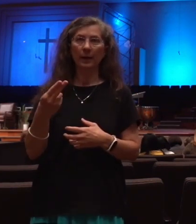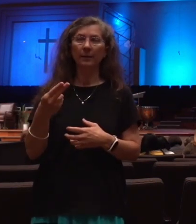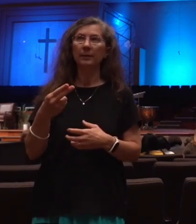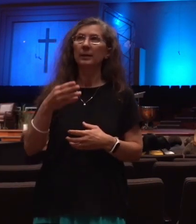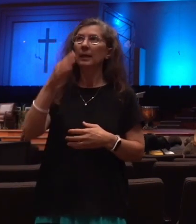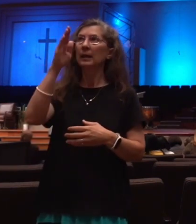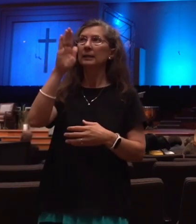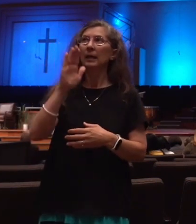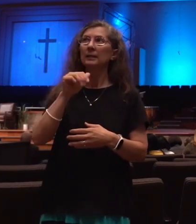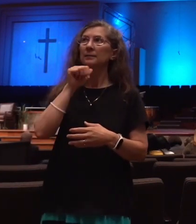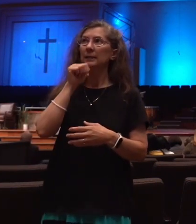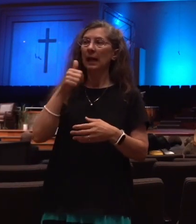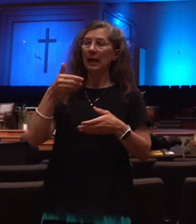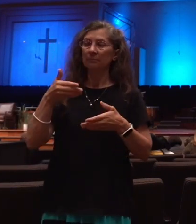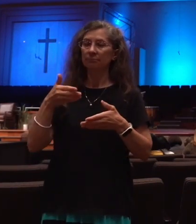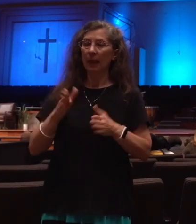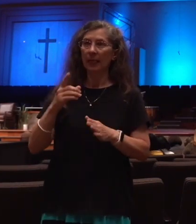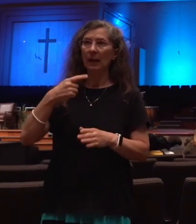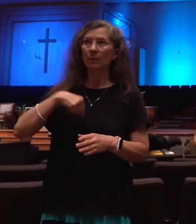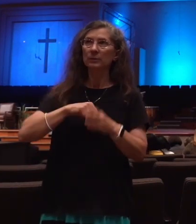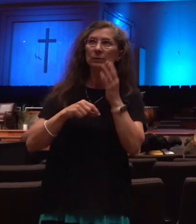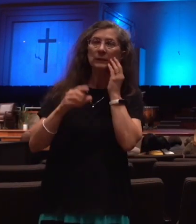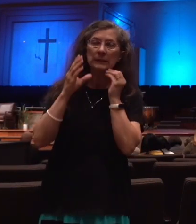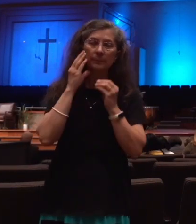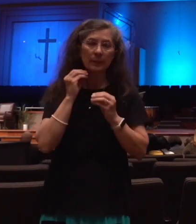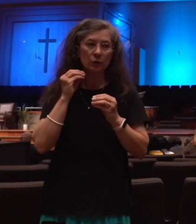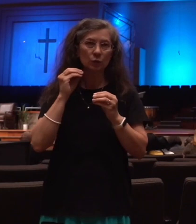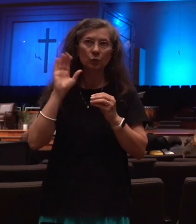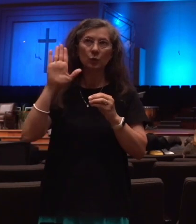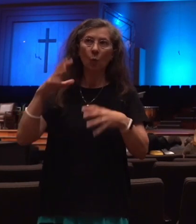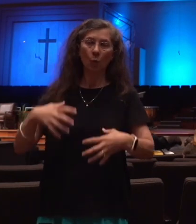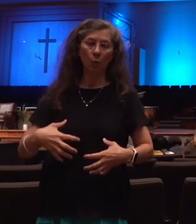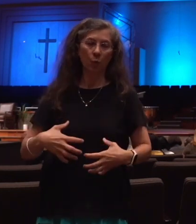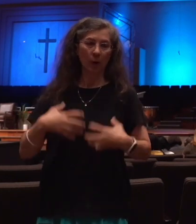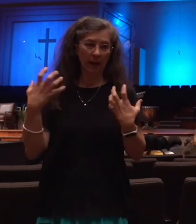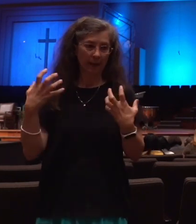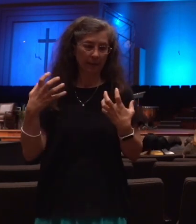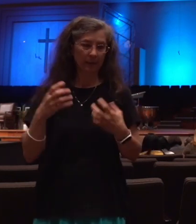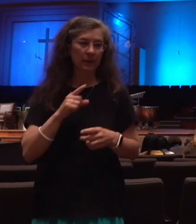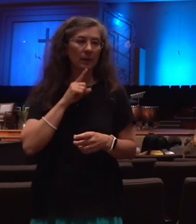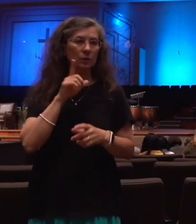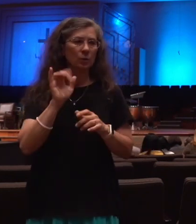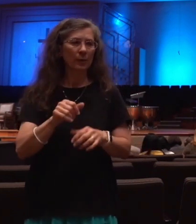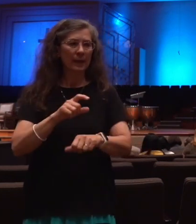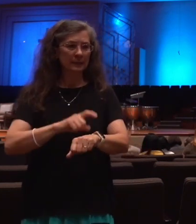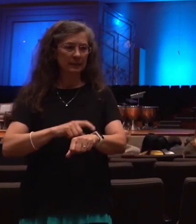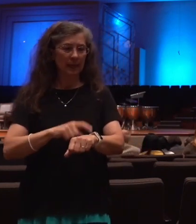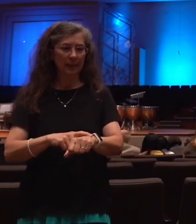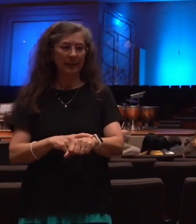us to wrath. So that time period then is